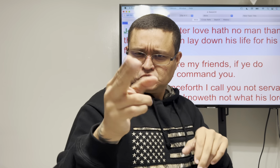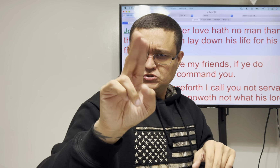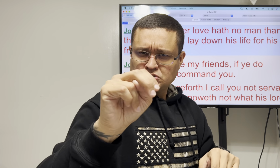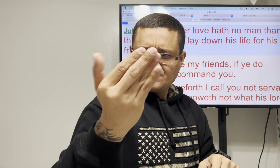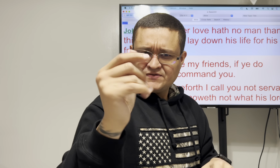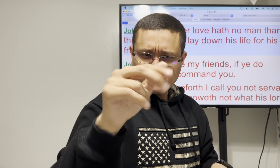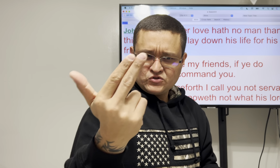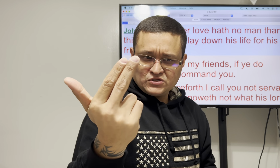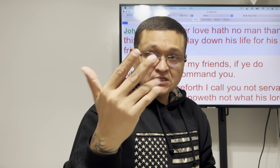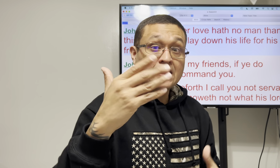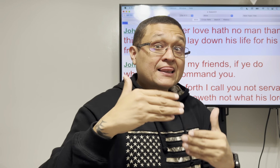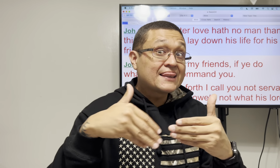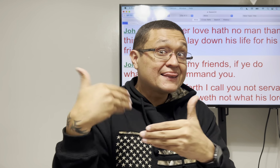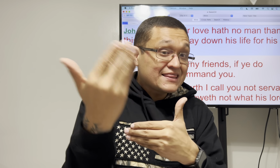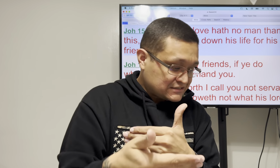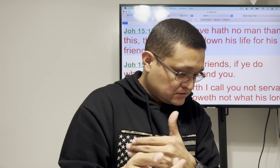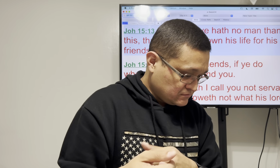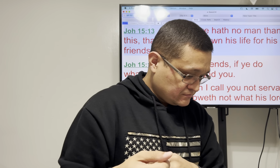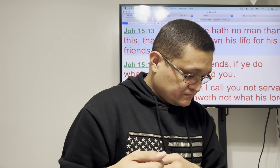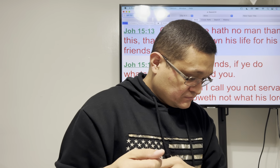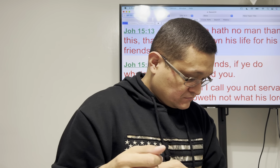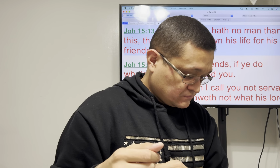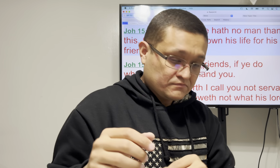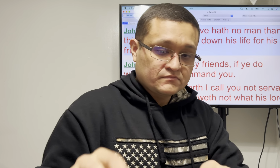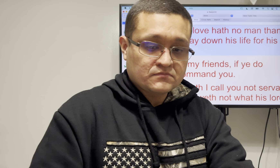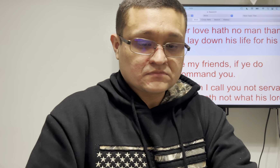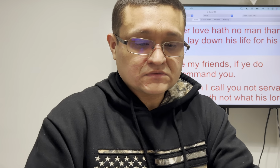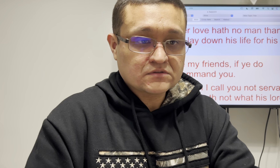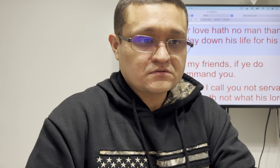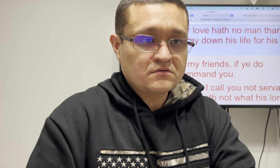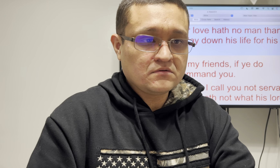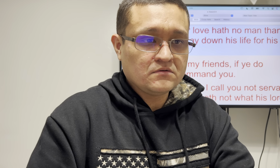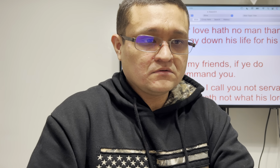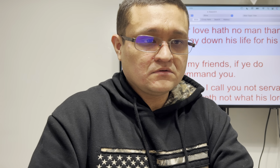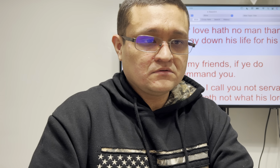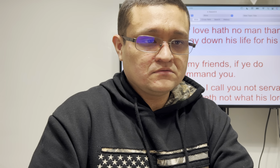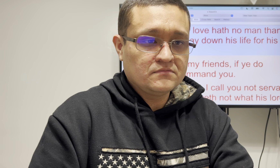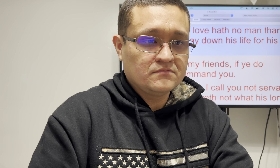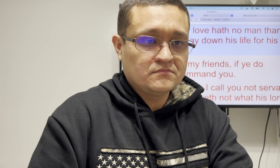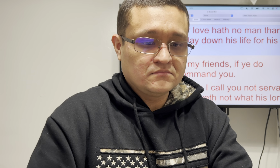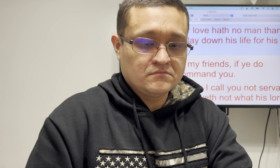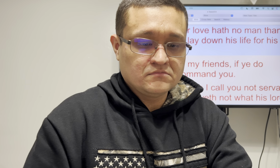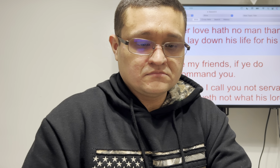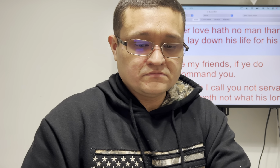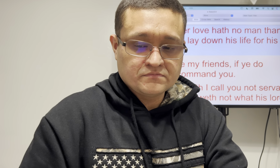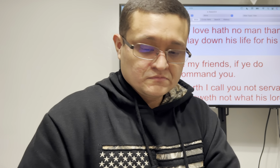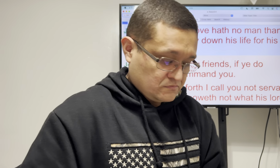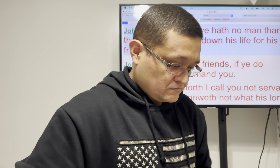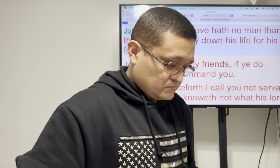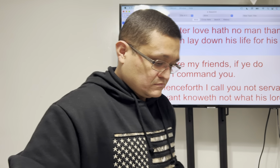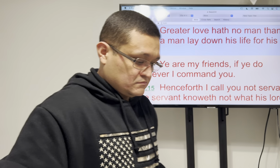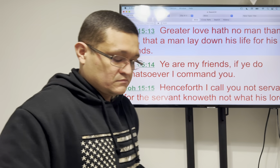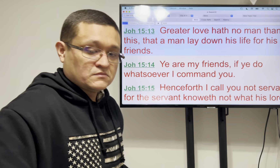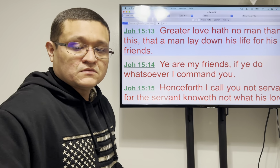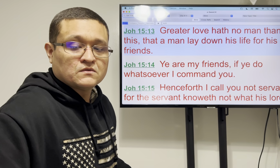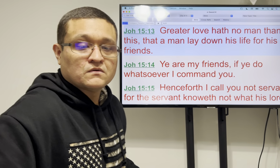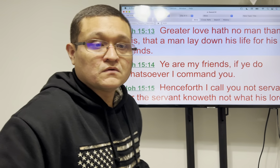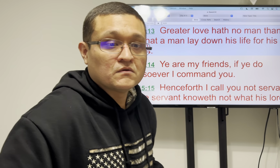you can go ahead and write down notes as well so you'll be able to follow along so next we're going to galatians